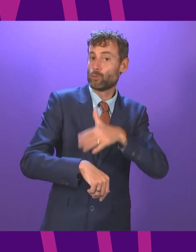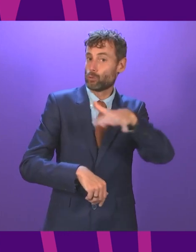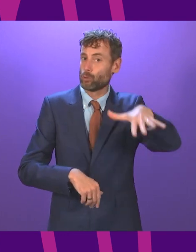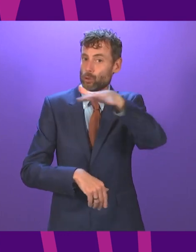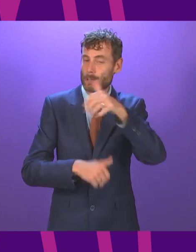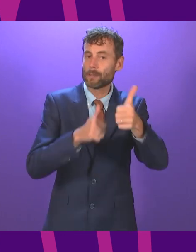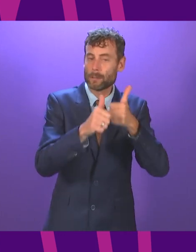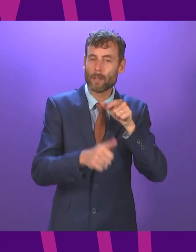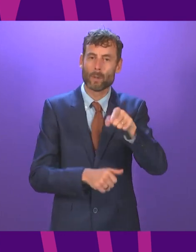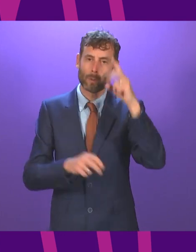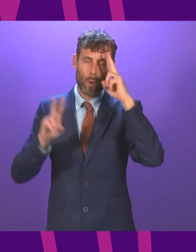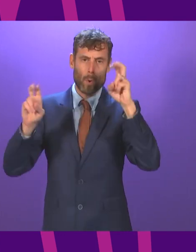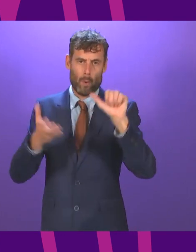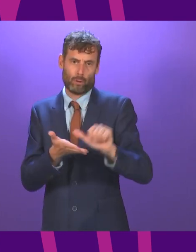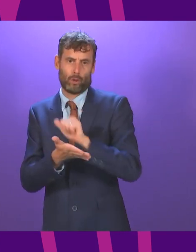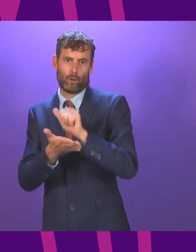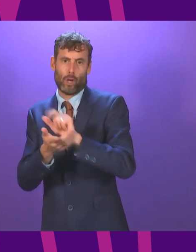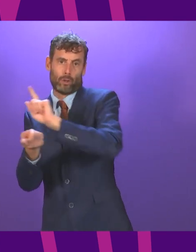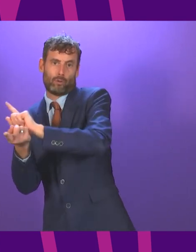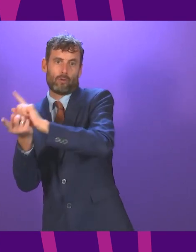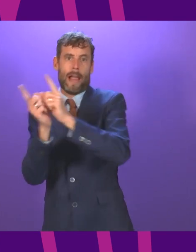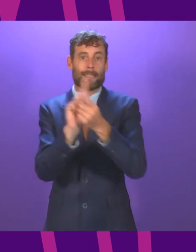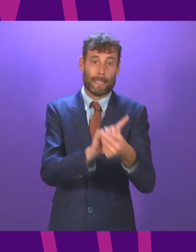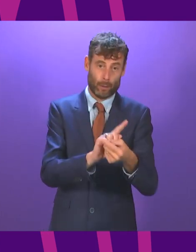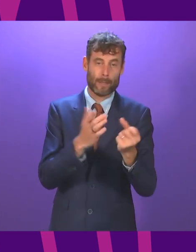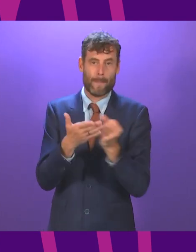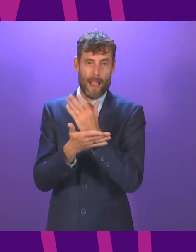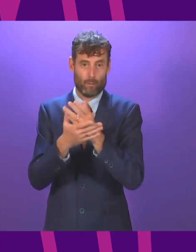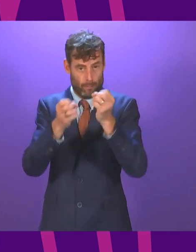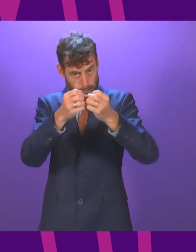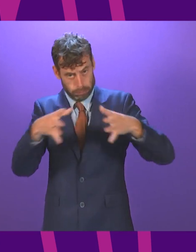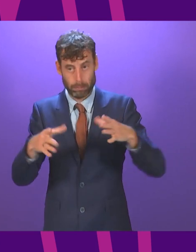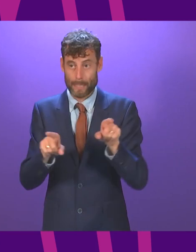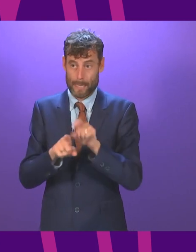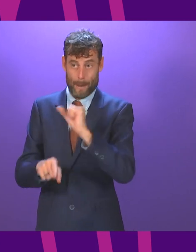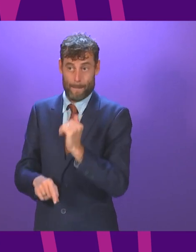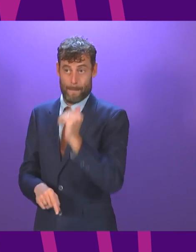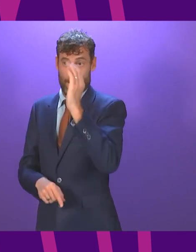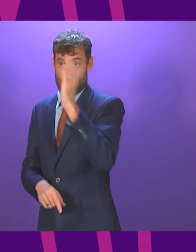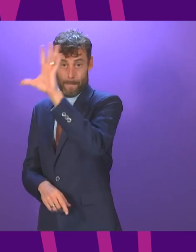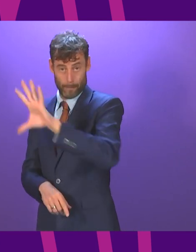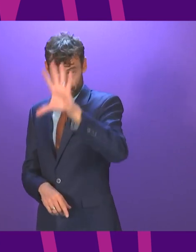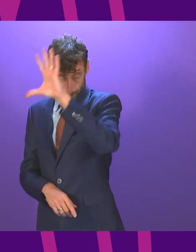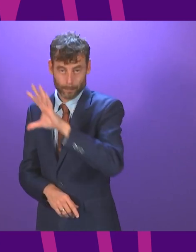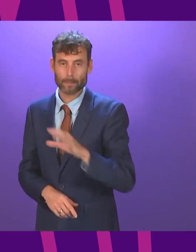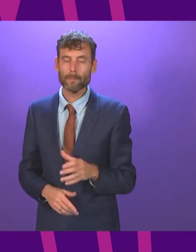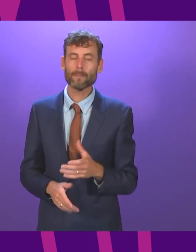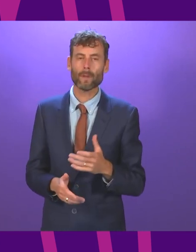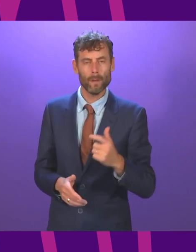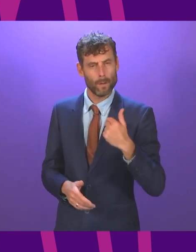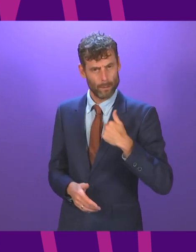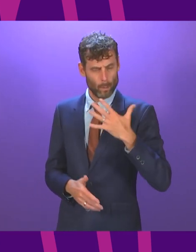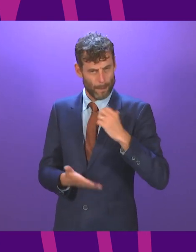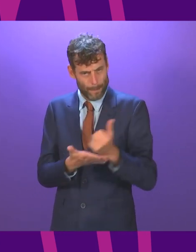just transition plans for industries and sectors and regions across the country to help our supply chains create high